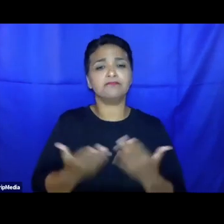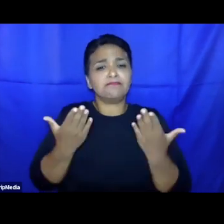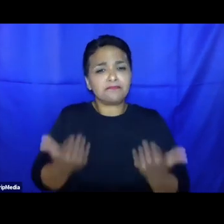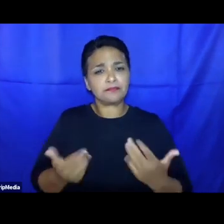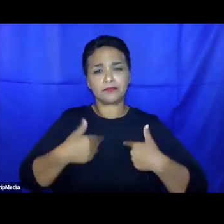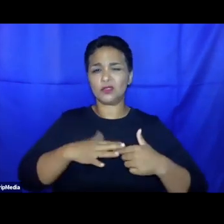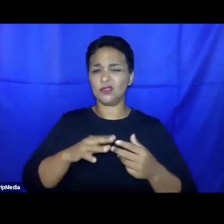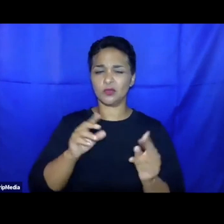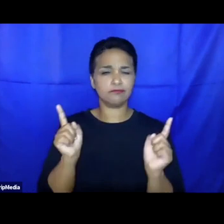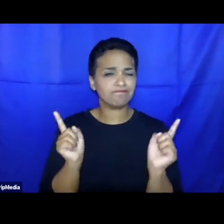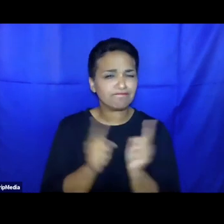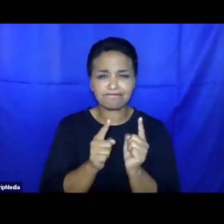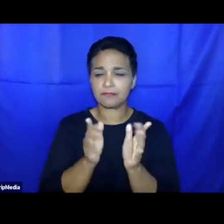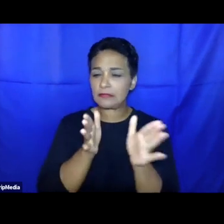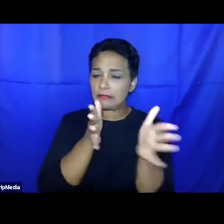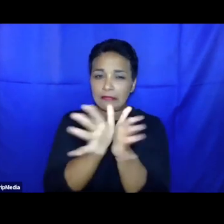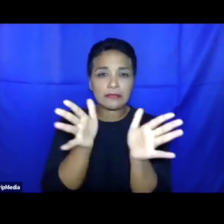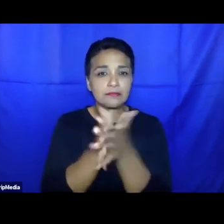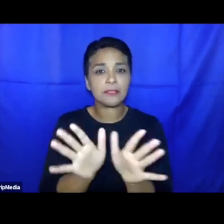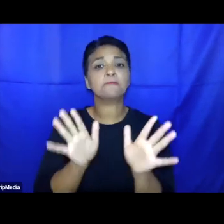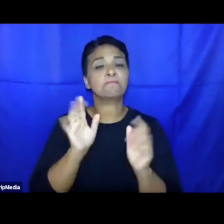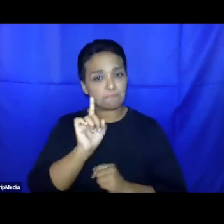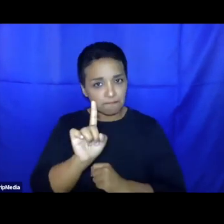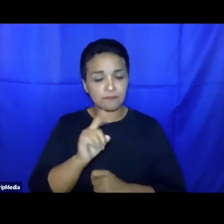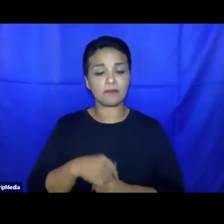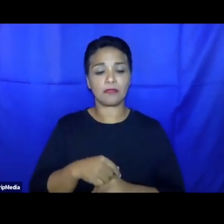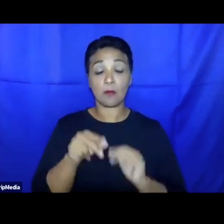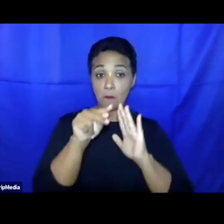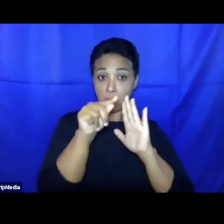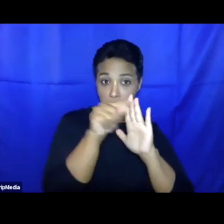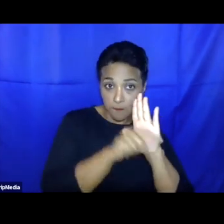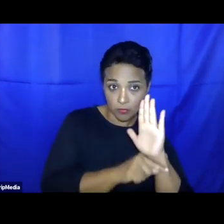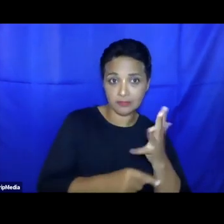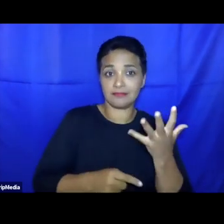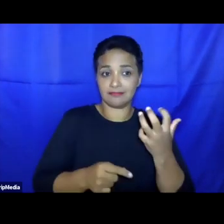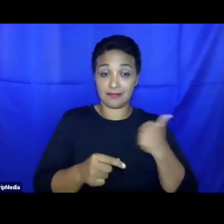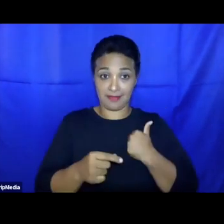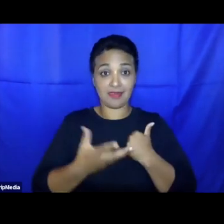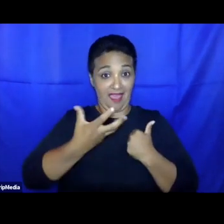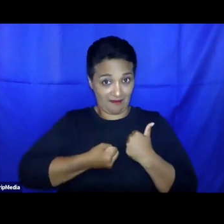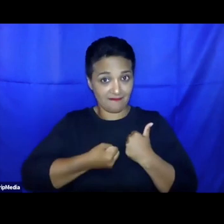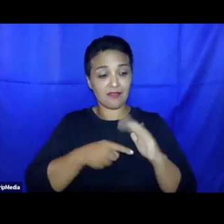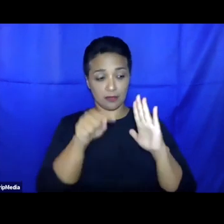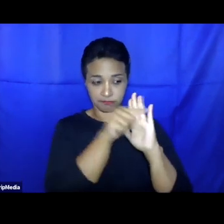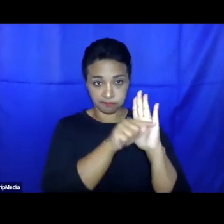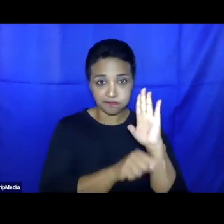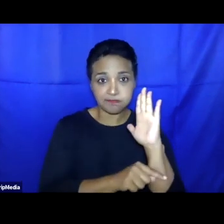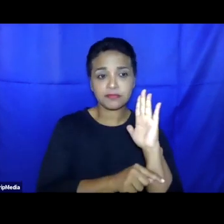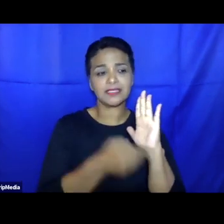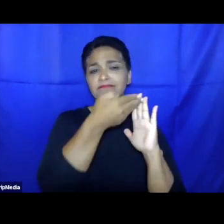some of the policies that Canada has with respect to refugees and refugee claimants